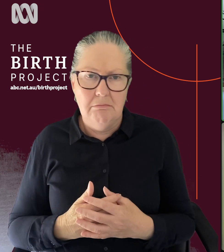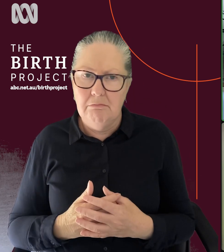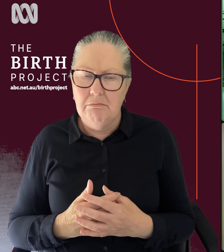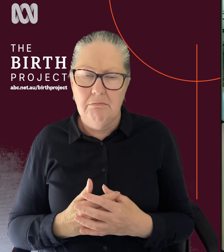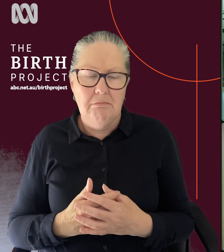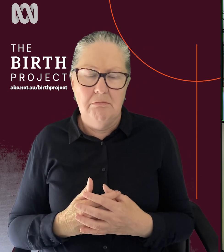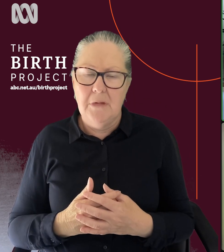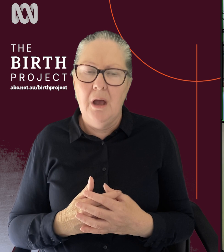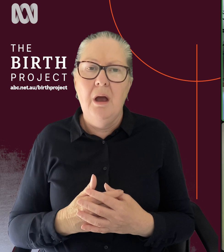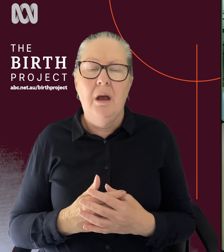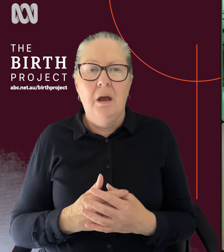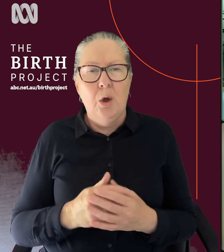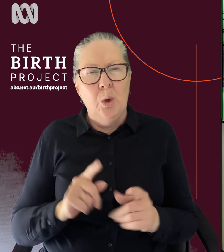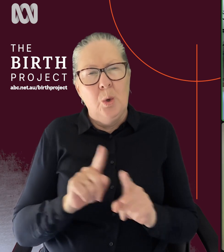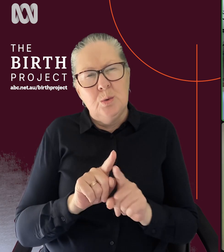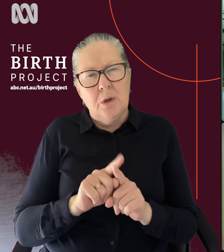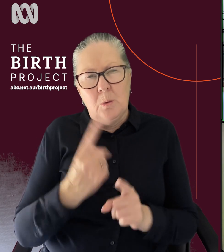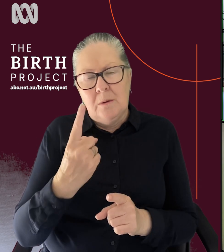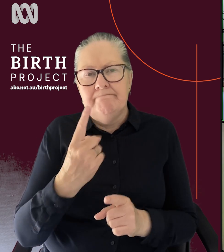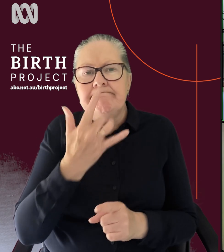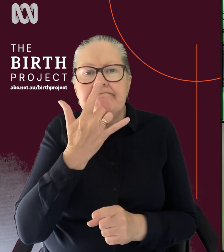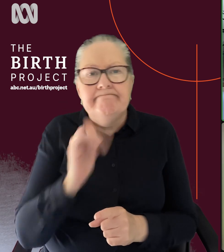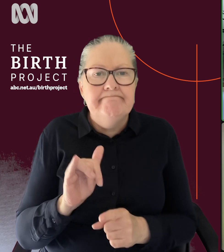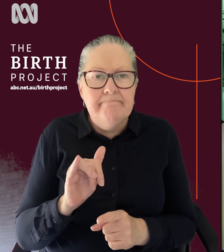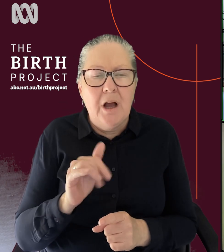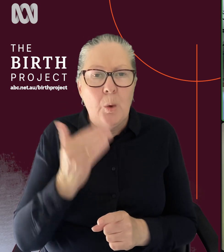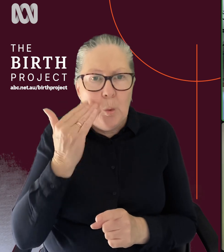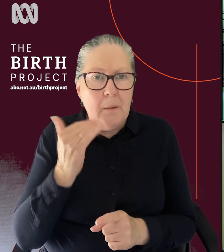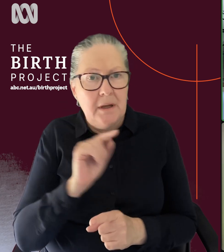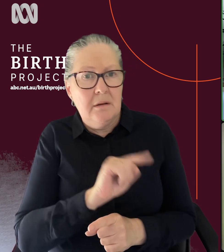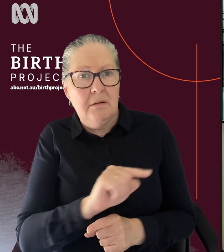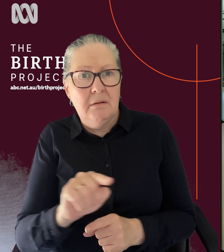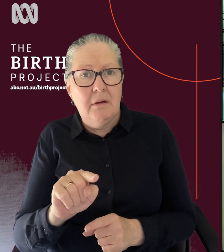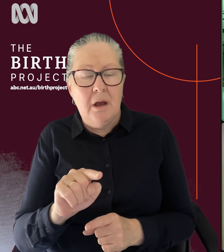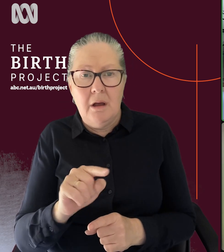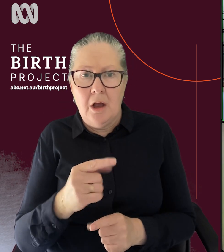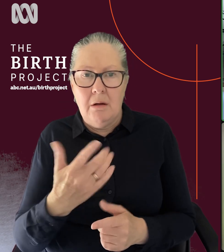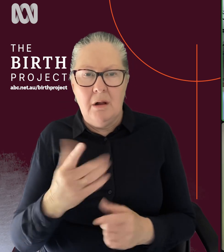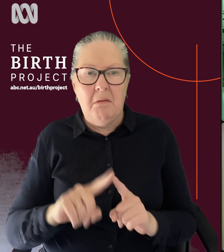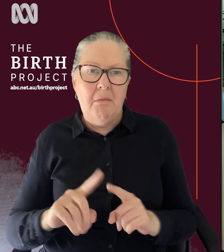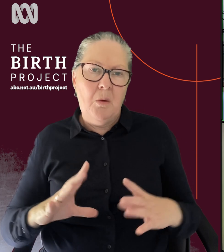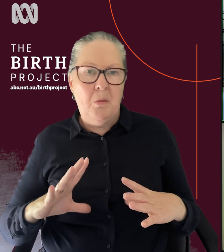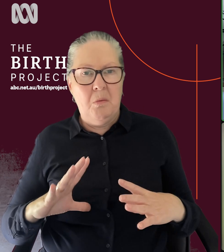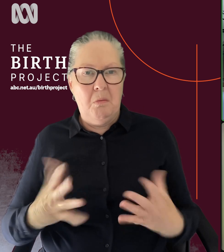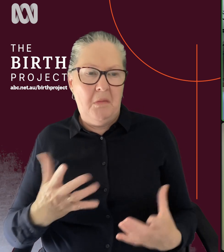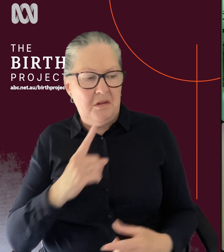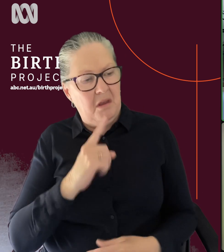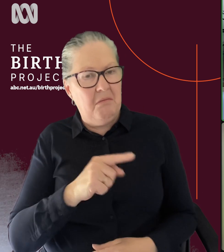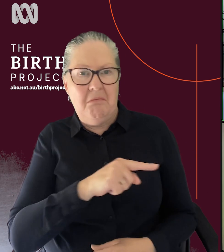what's also really, um, unfortunate is that those women are automatically just put into say a